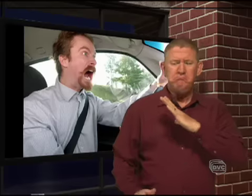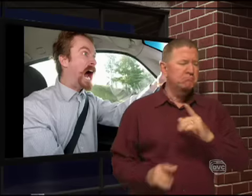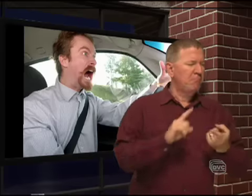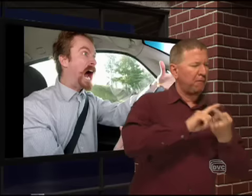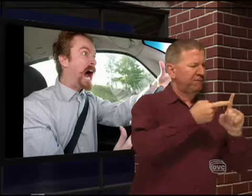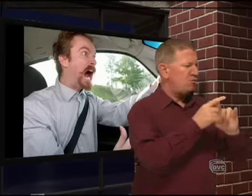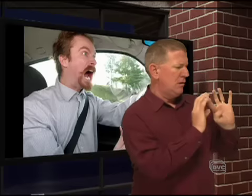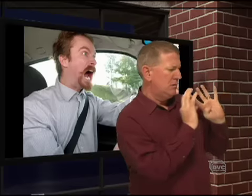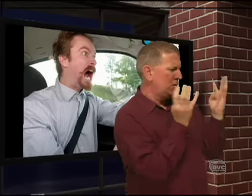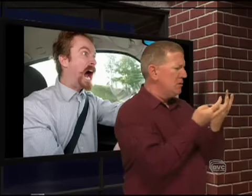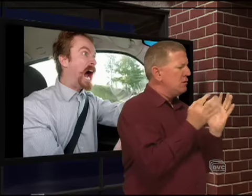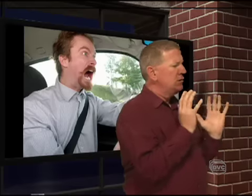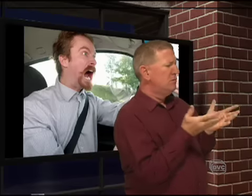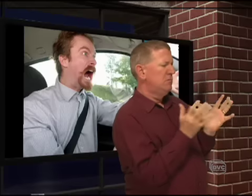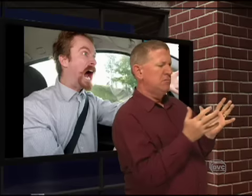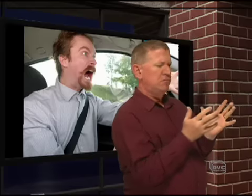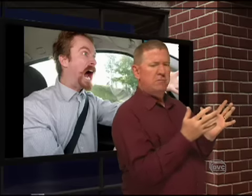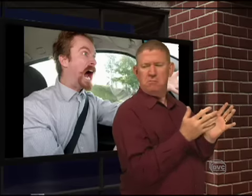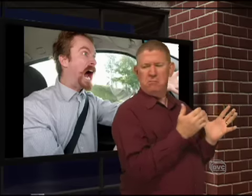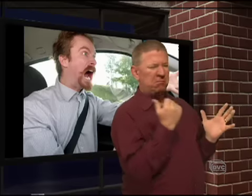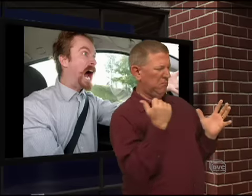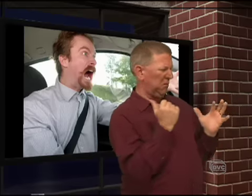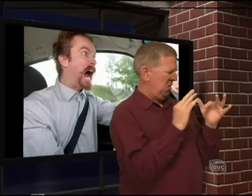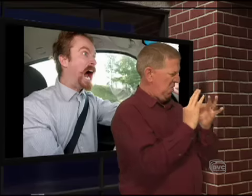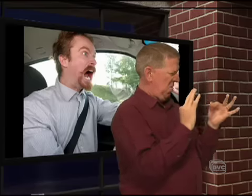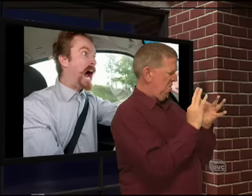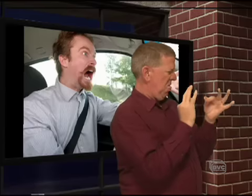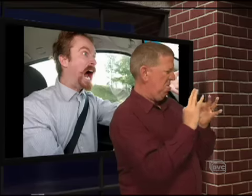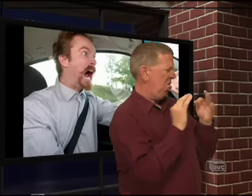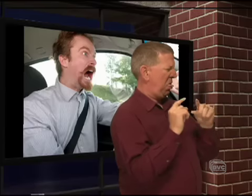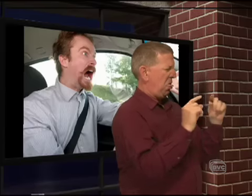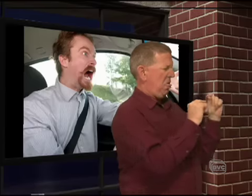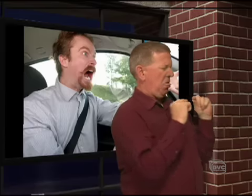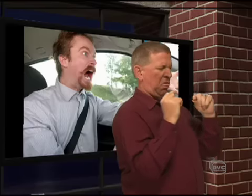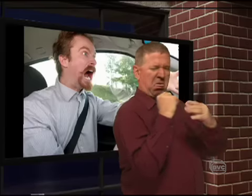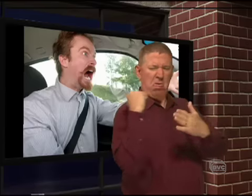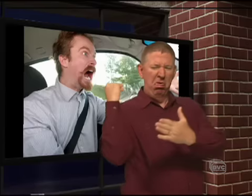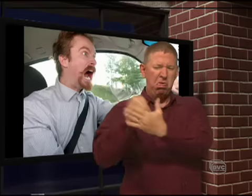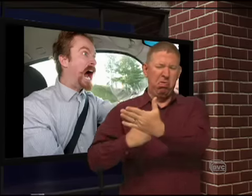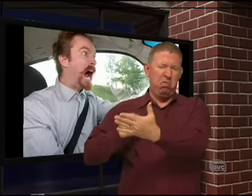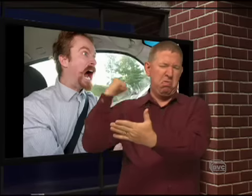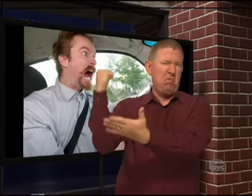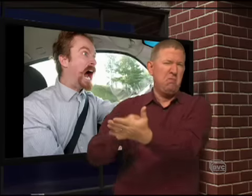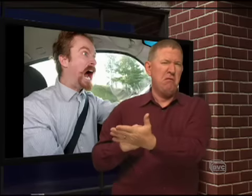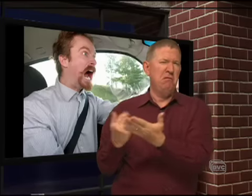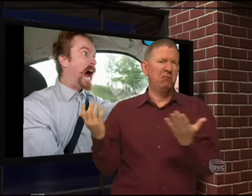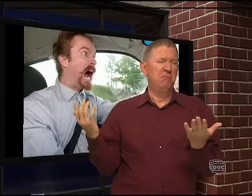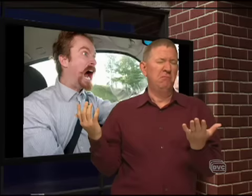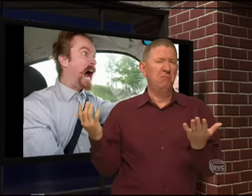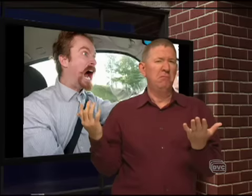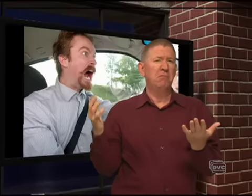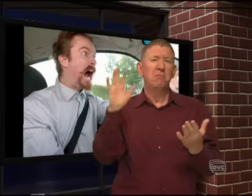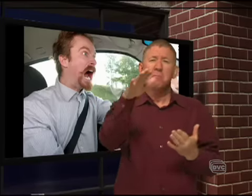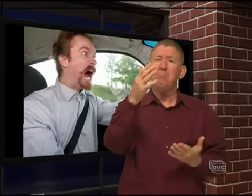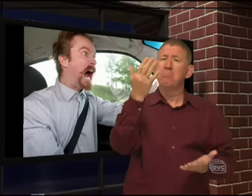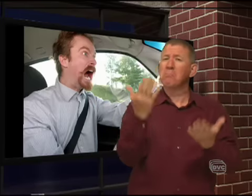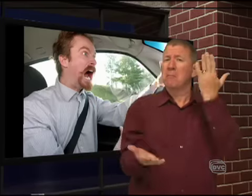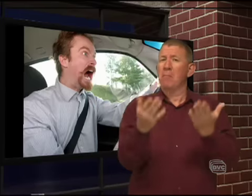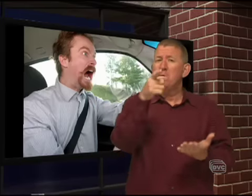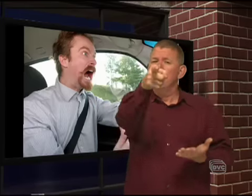get laid with your friends, and you say, you know what so-and-so did, and you tell them all about it, and stab that guy in the back. Or maybe you grew